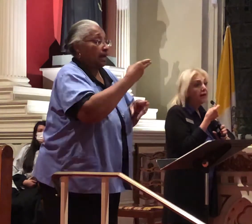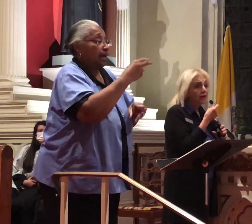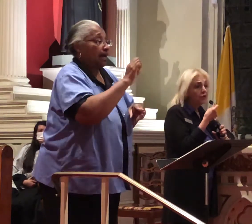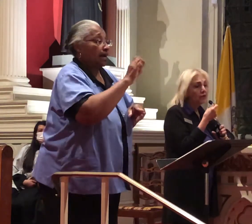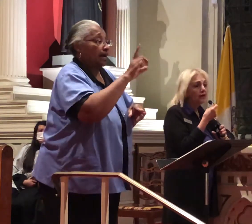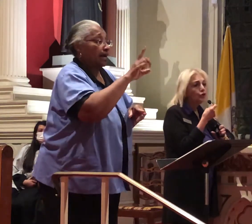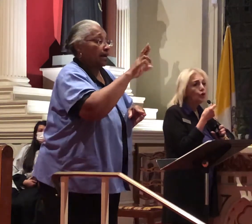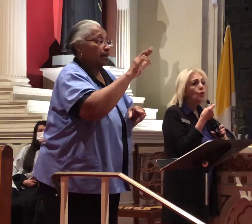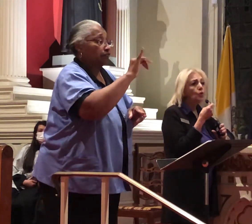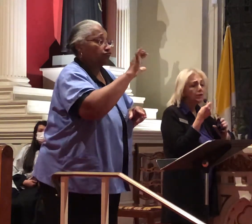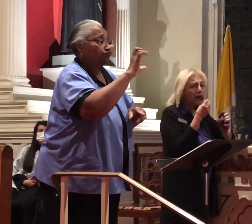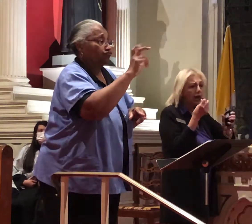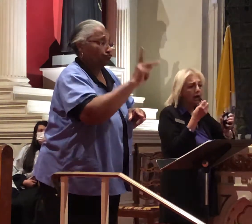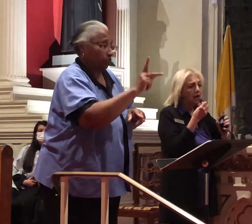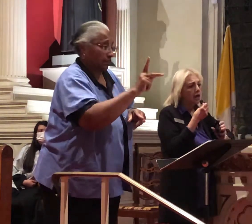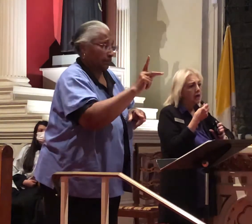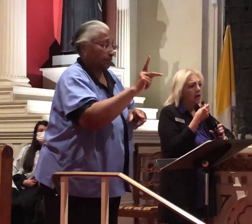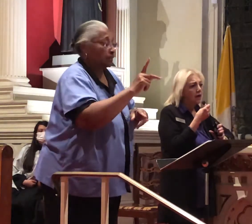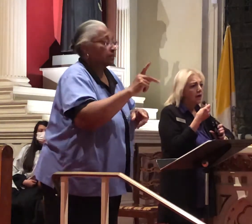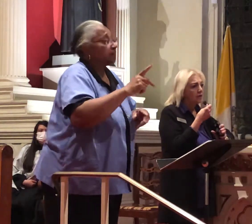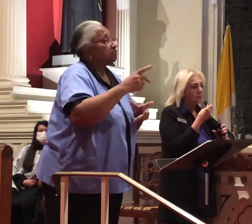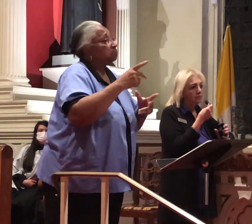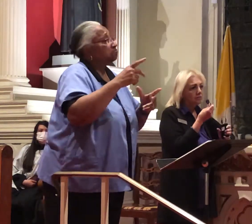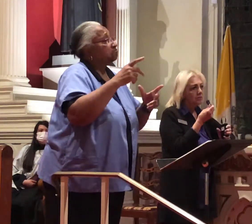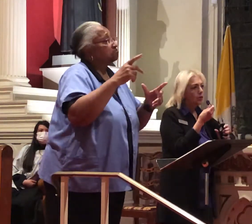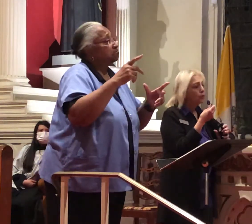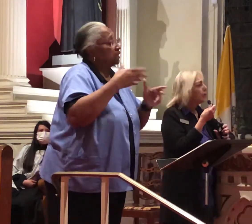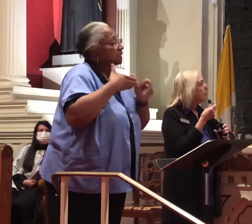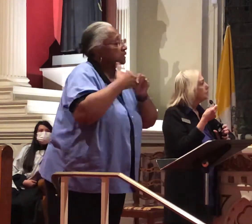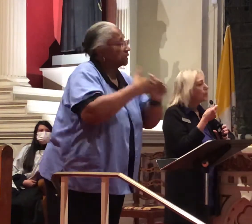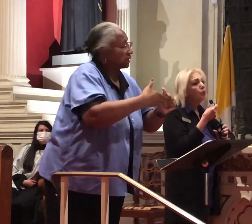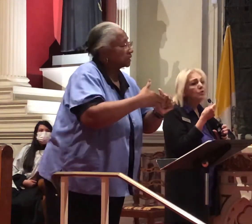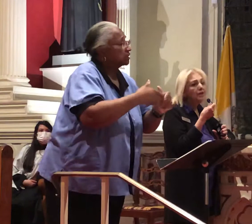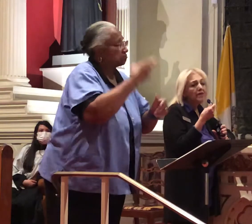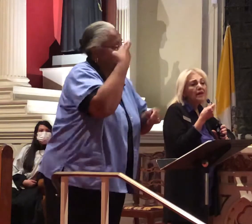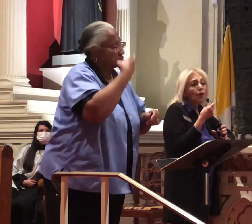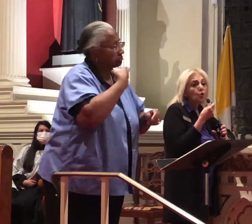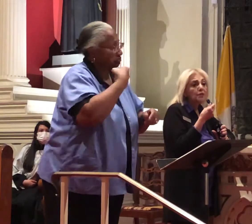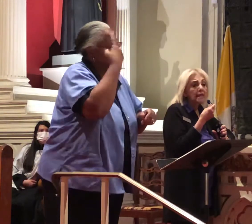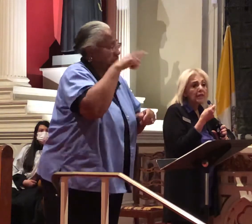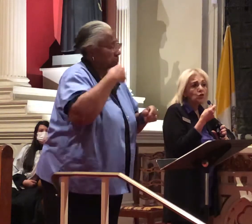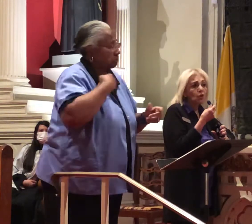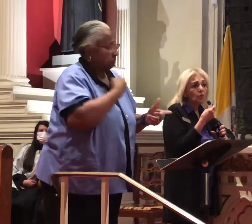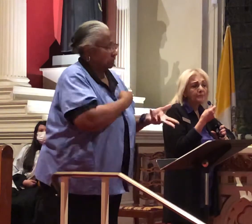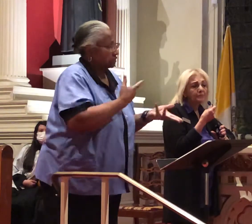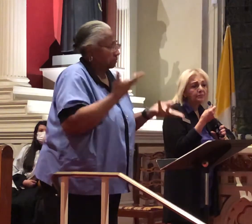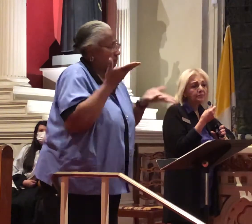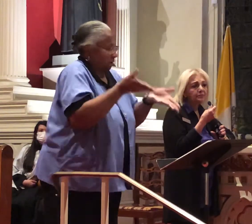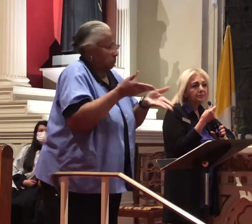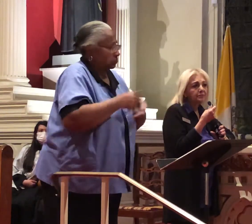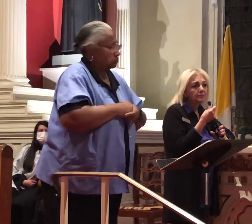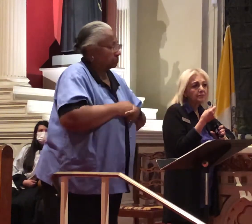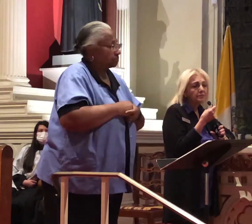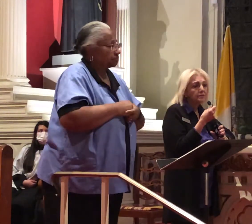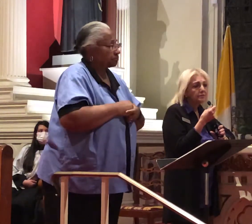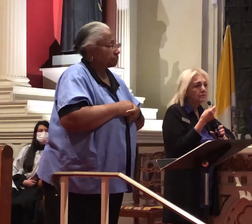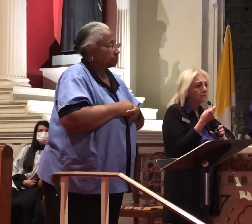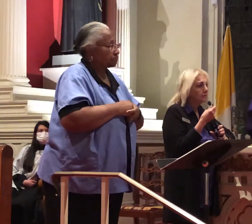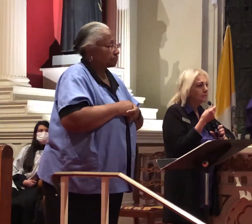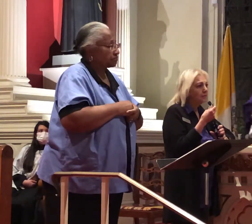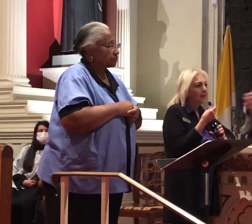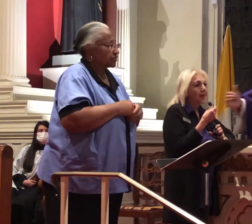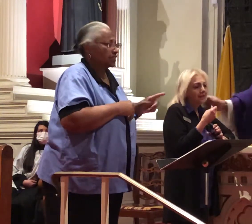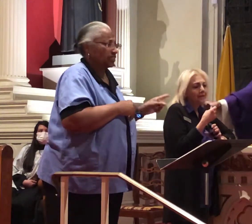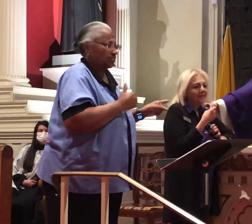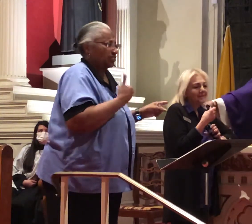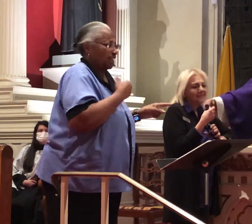gave a day of recollection Maribel has had